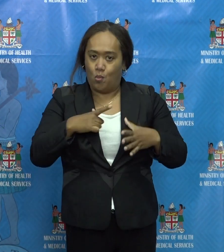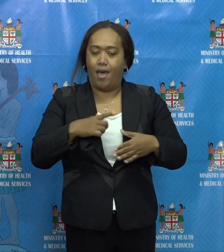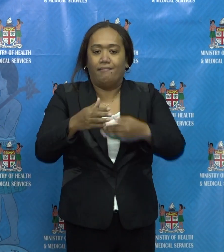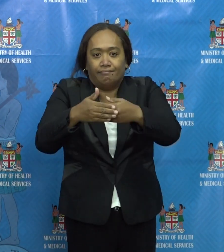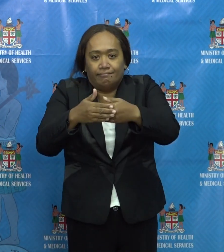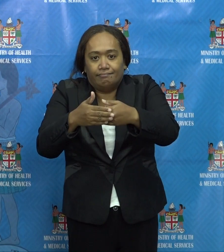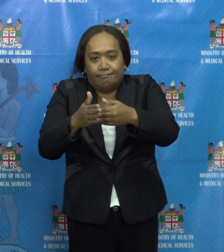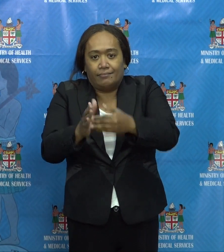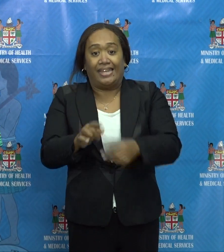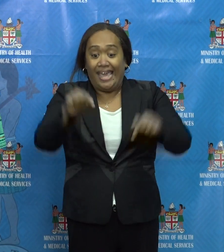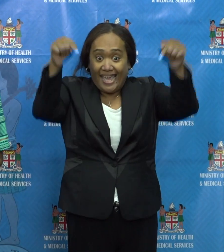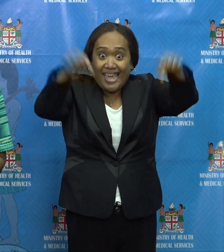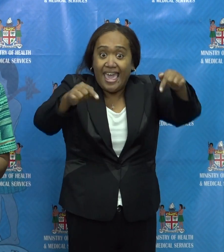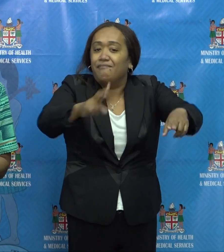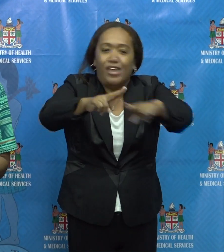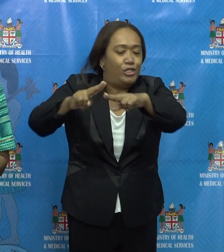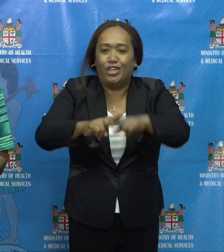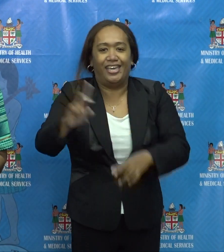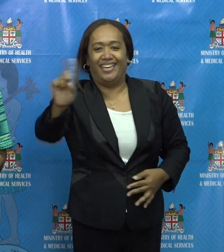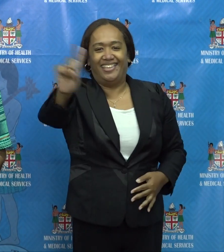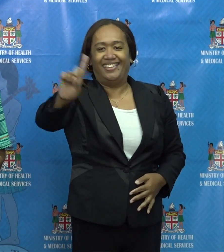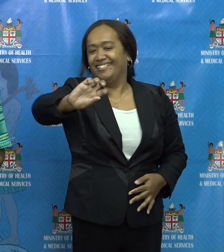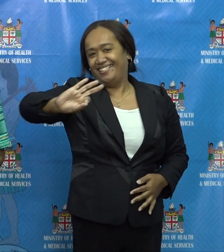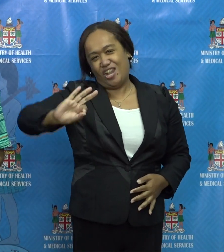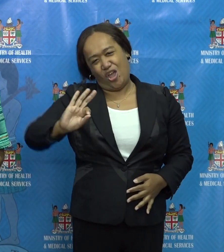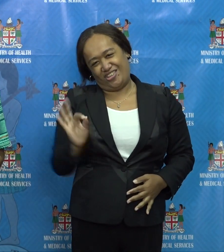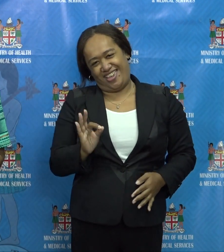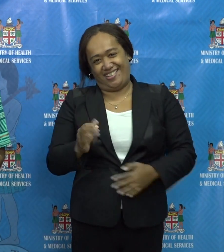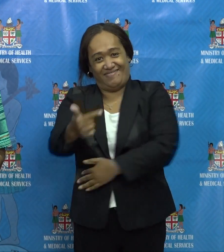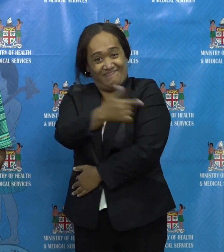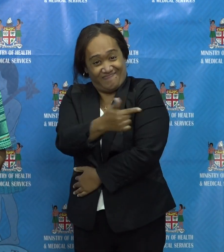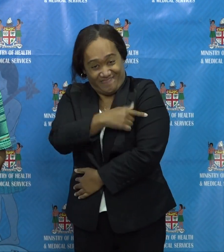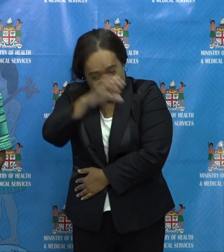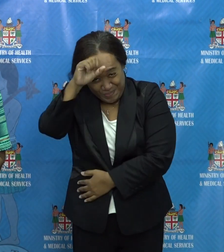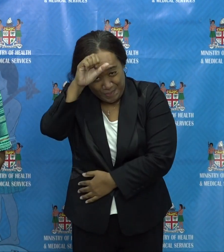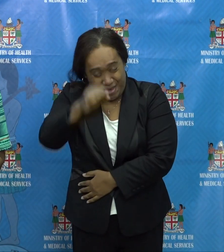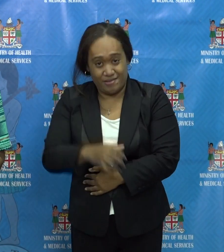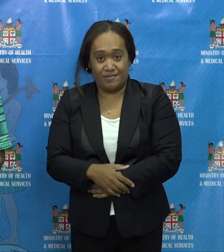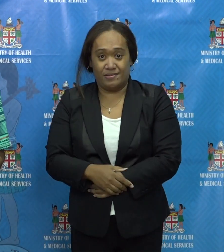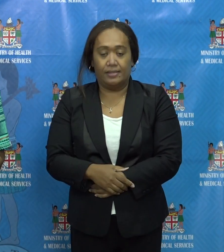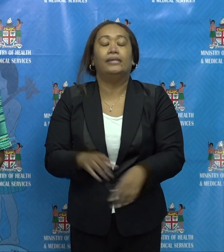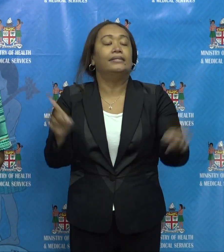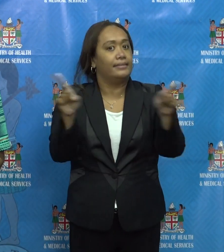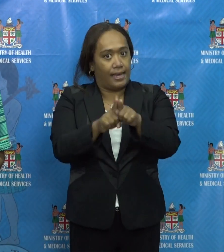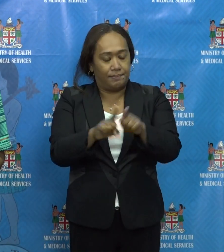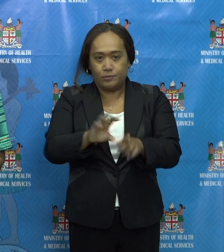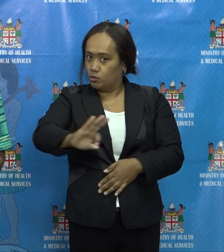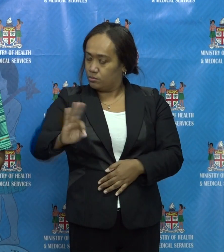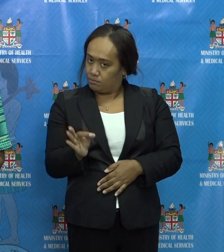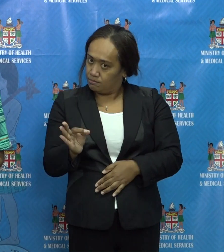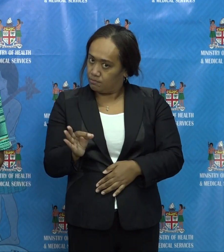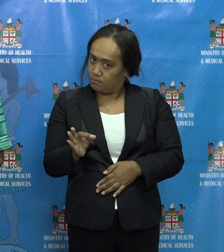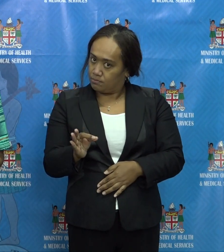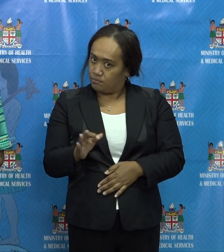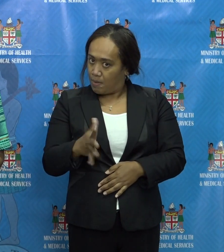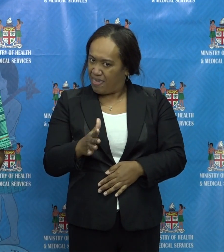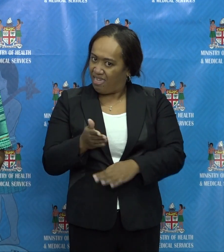We are not at that point in our immunizations here in Fiji, and we won't be at that point for some time.